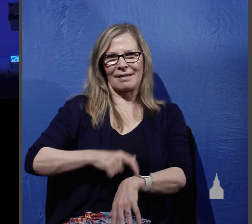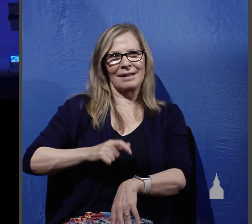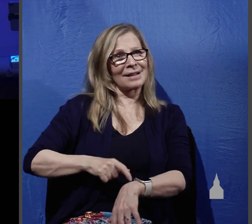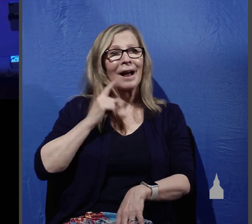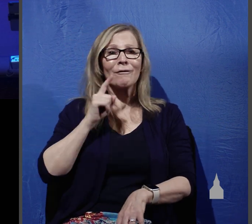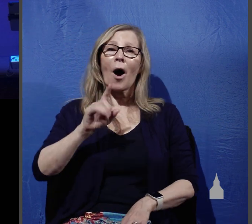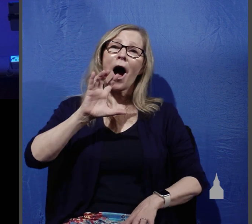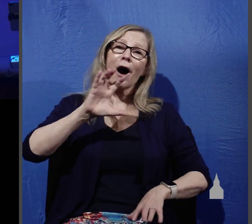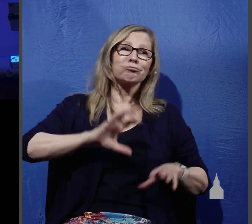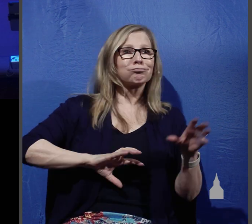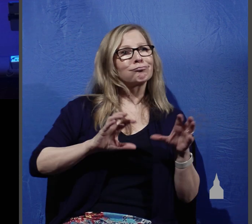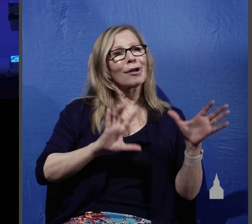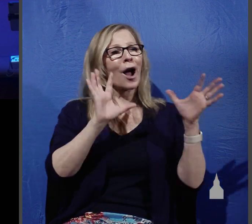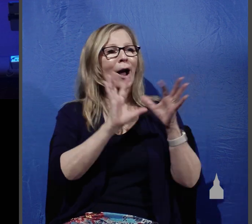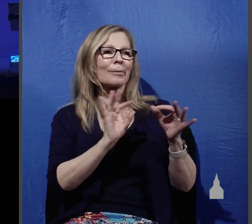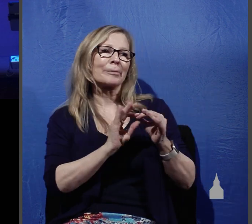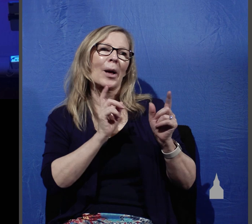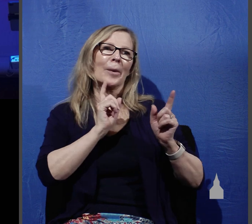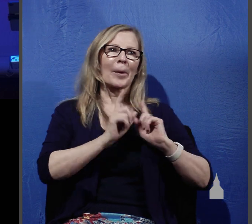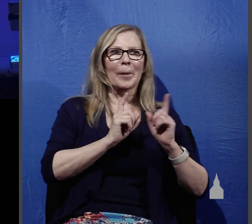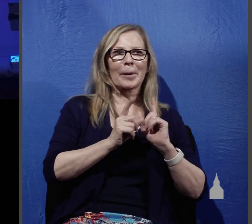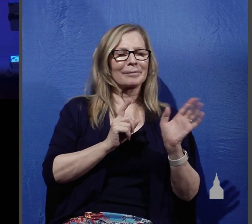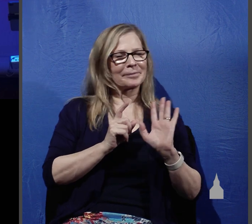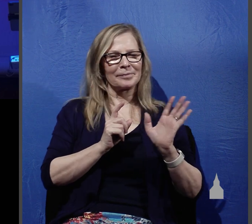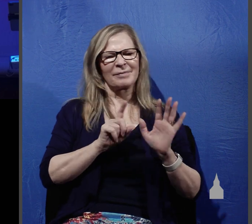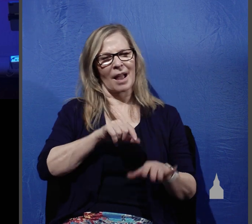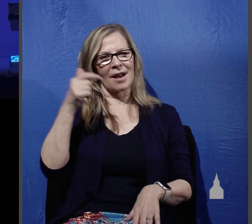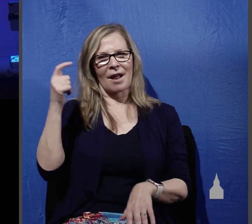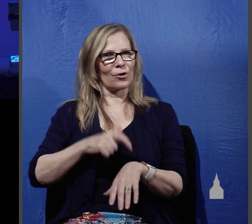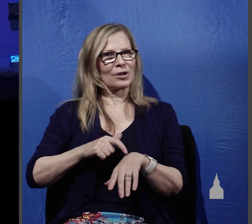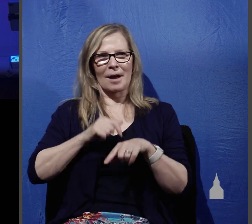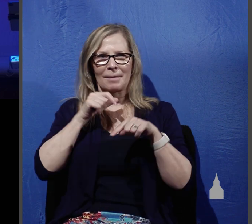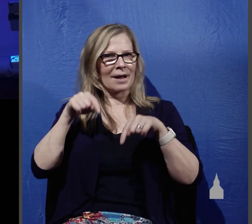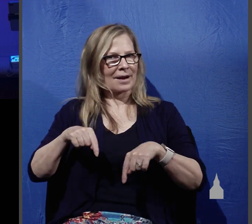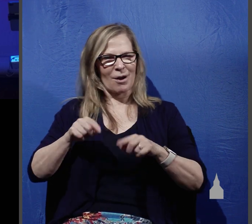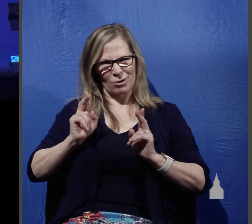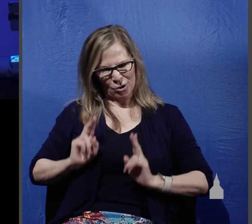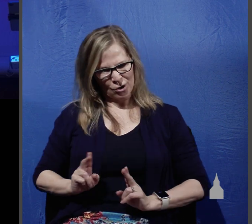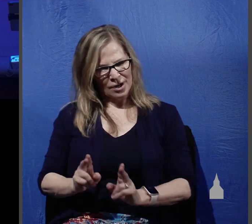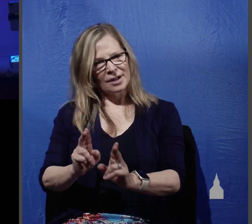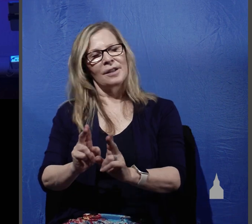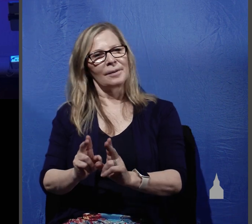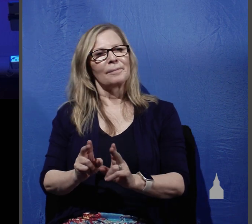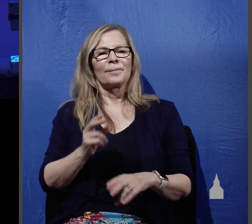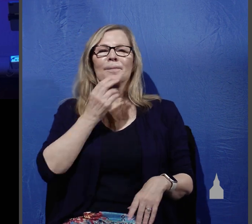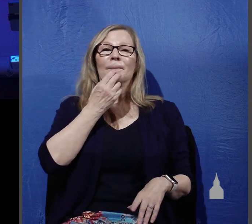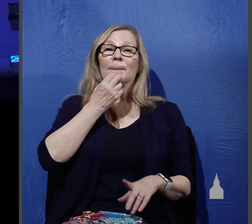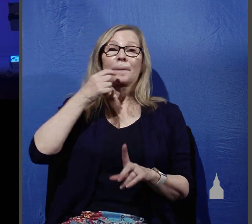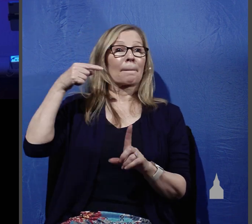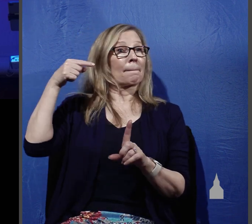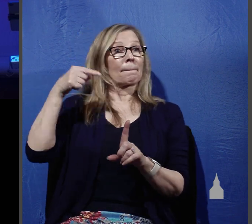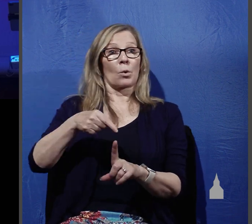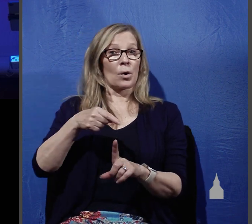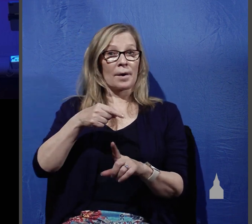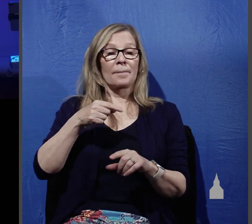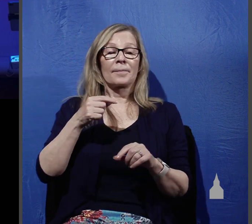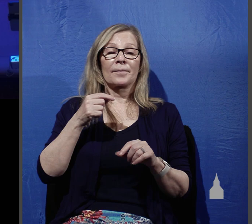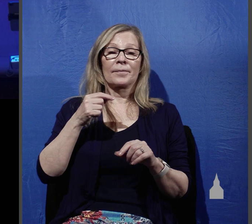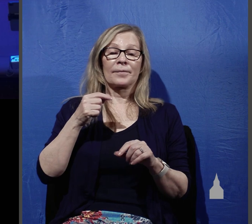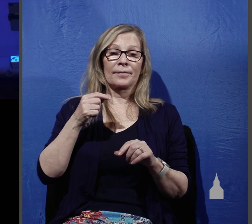casual chit chat do that another time not now now the point the point that the Lord was making in